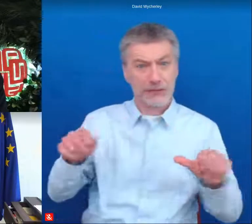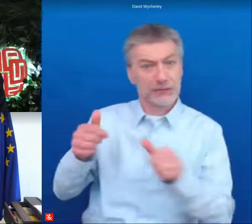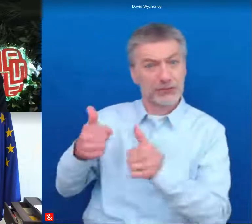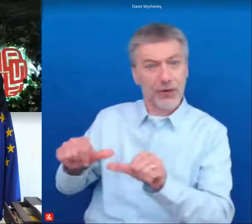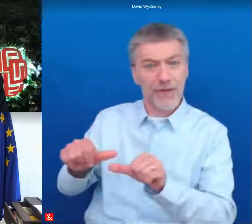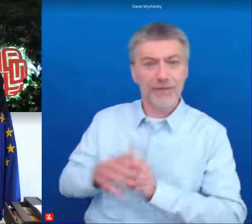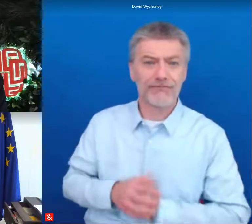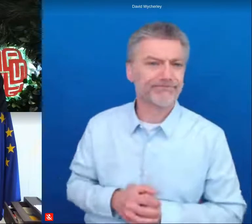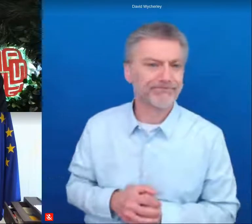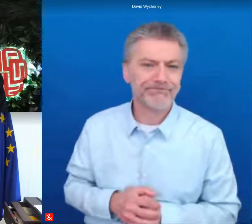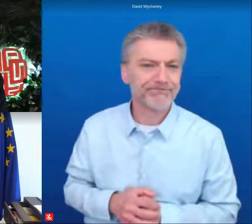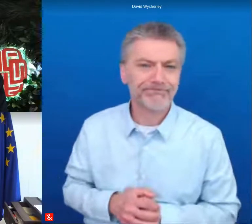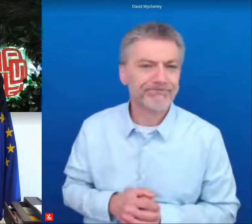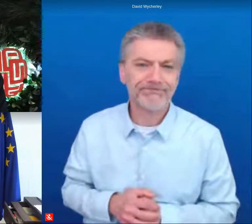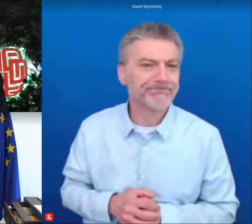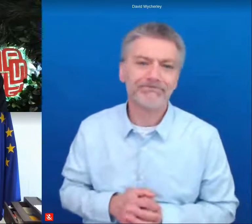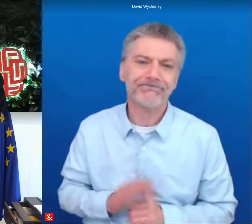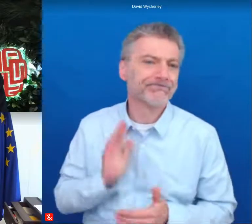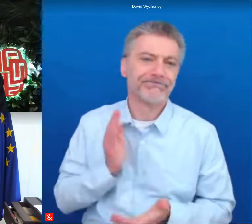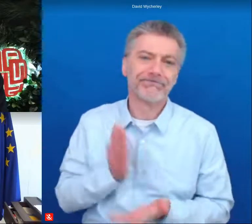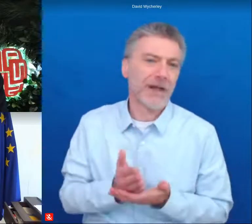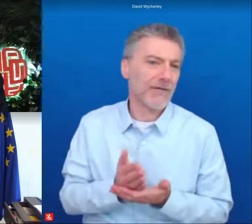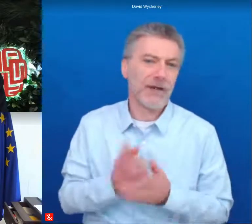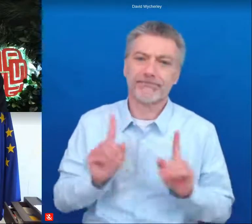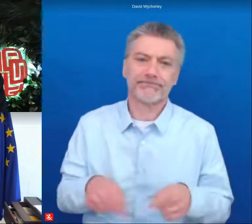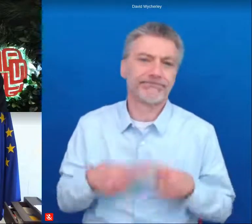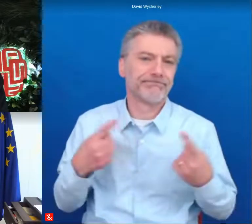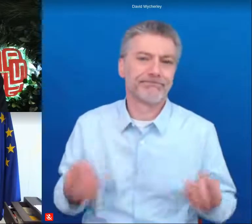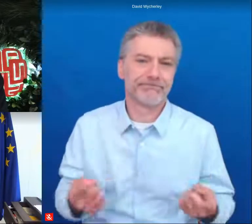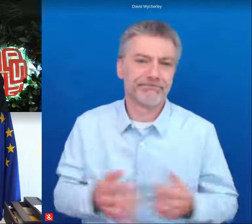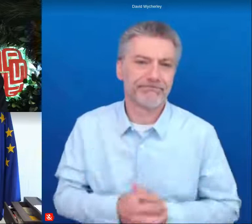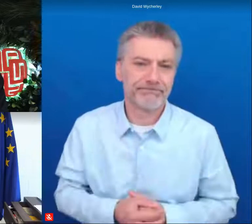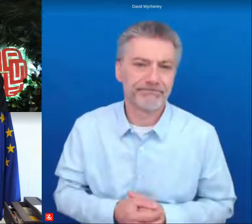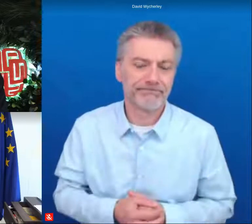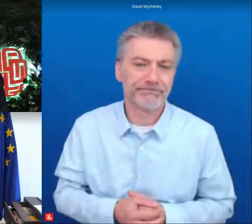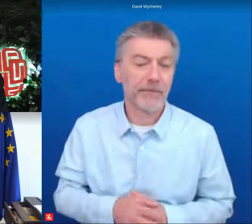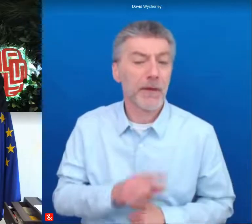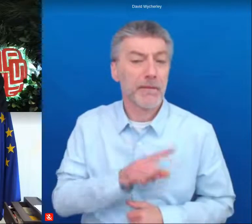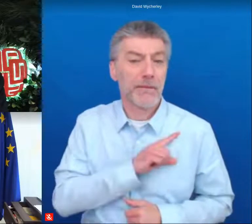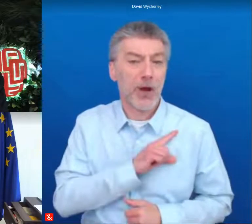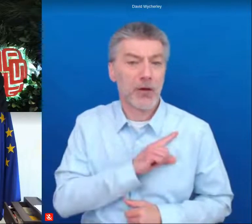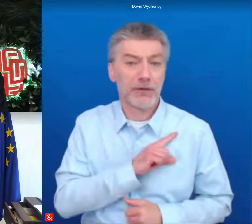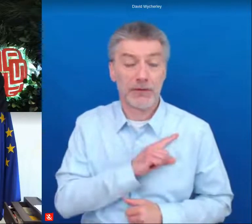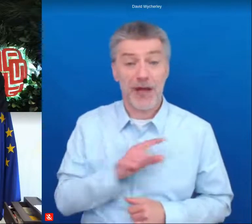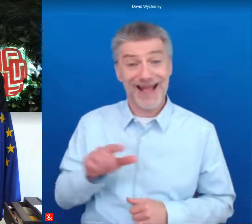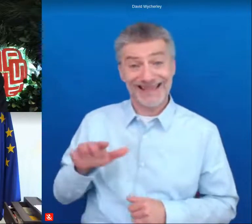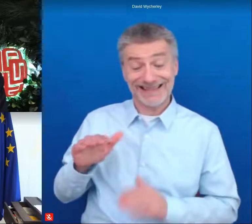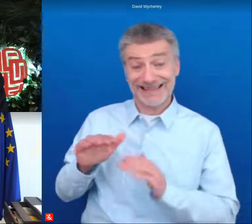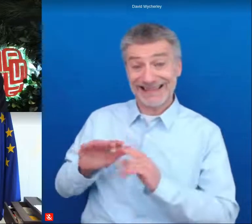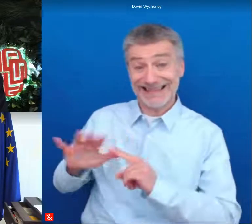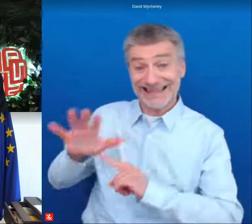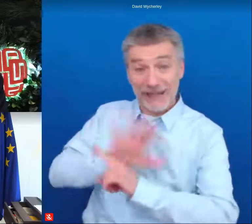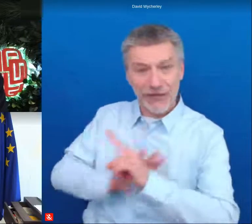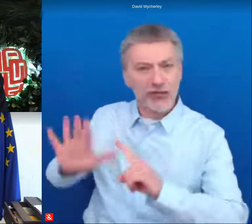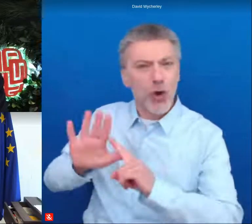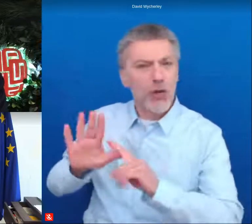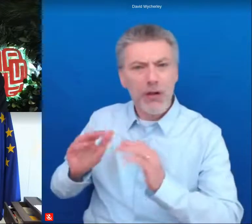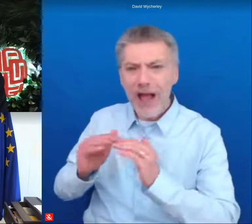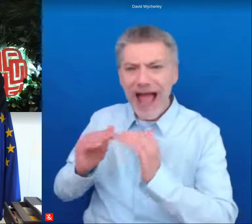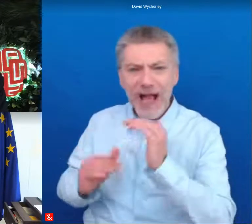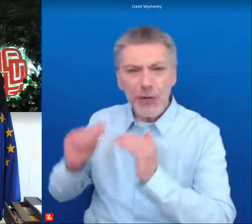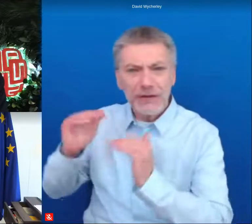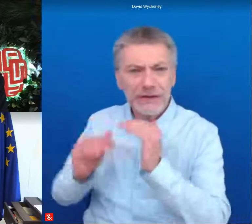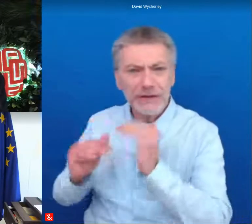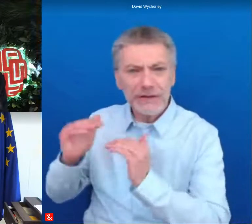answer is an unqualified no and that is because of territorial equity social justice